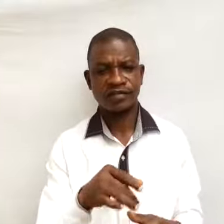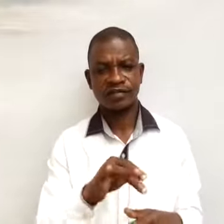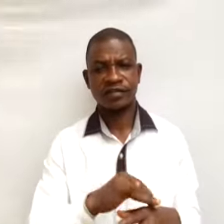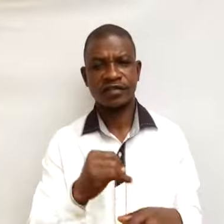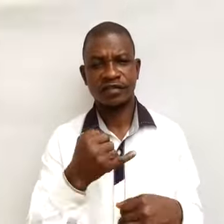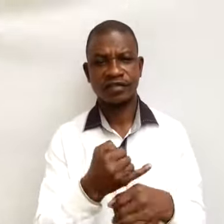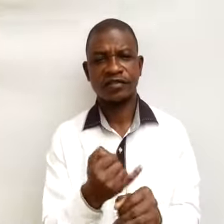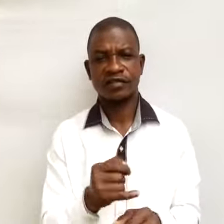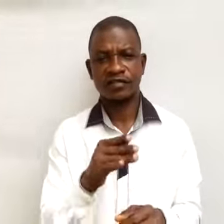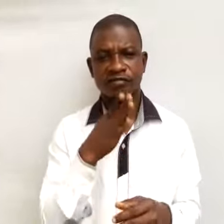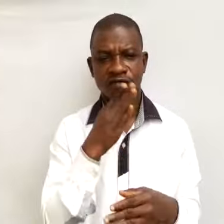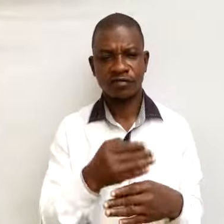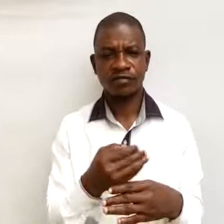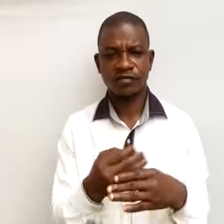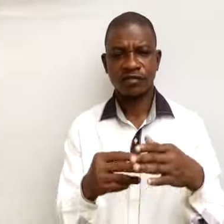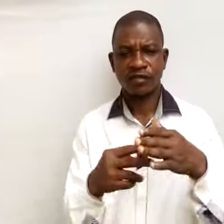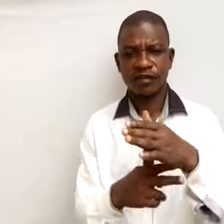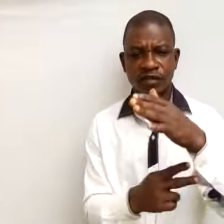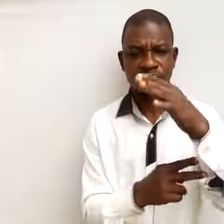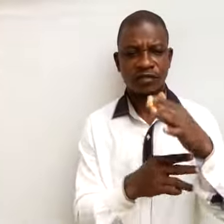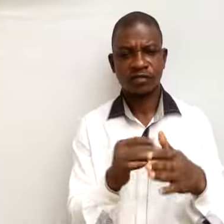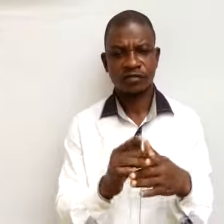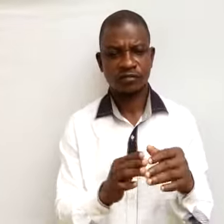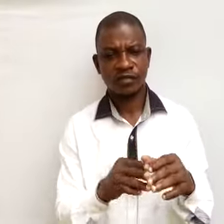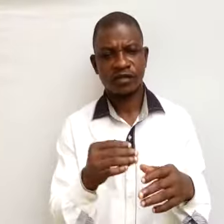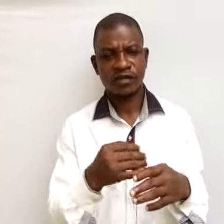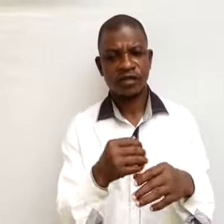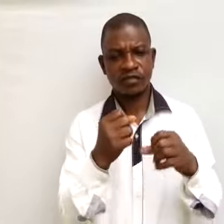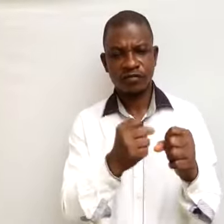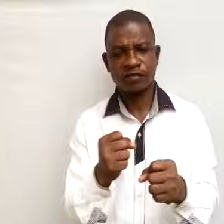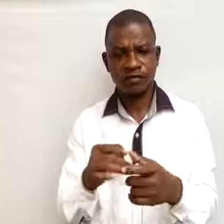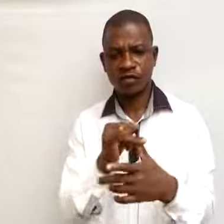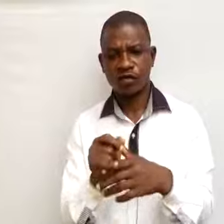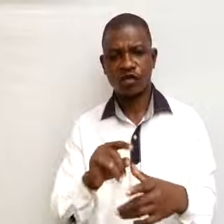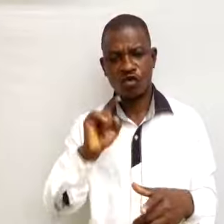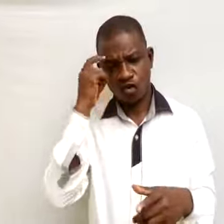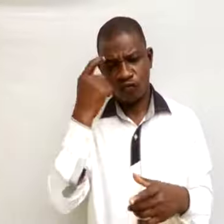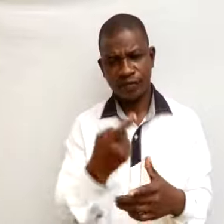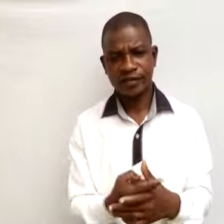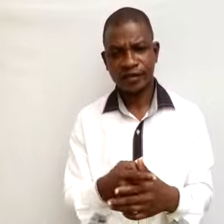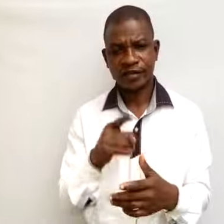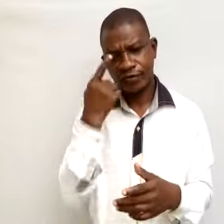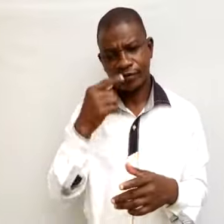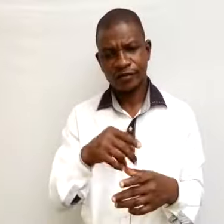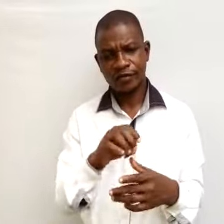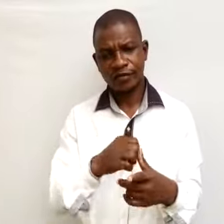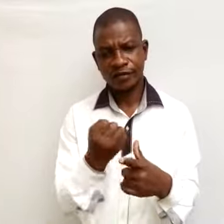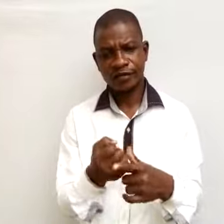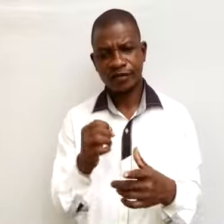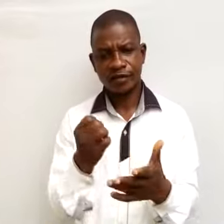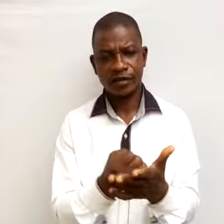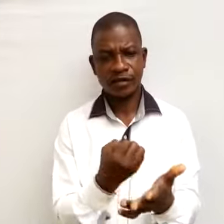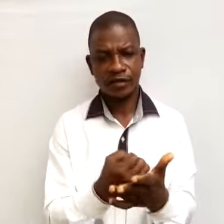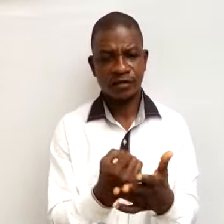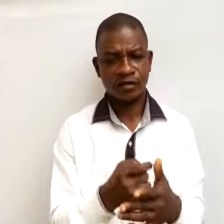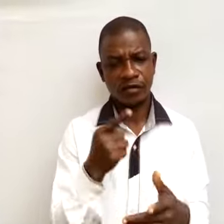may be established established by higher than individual or government for higher economic or political